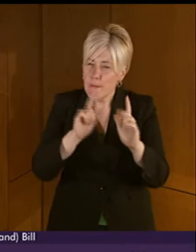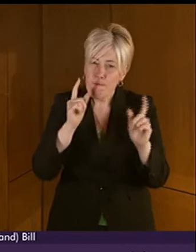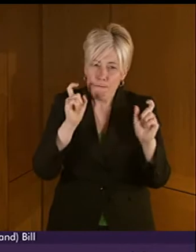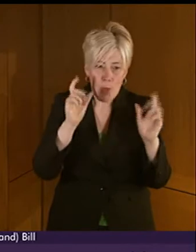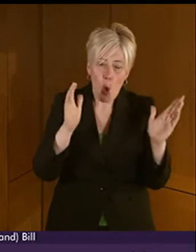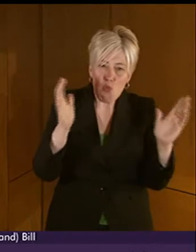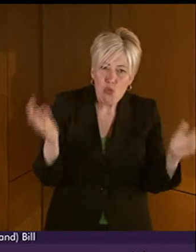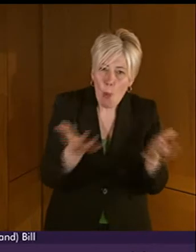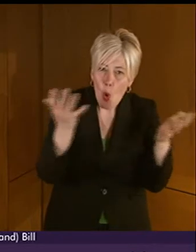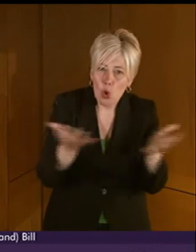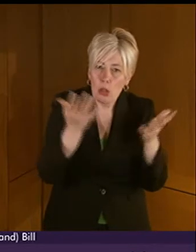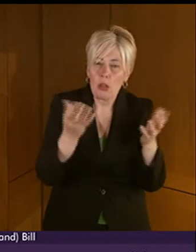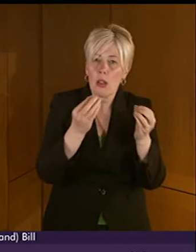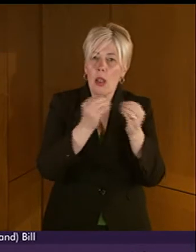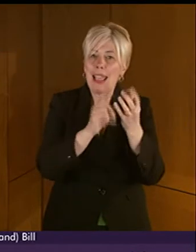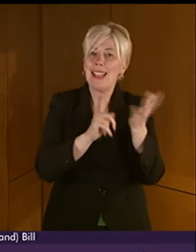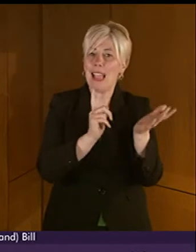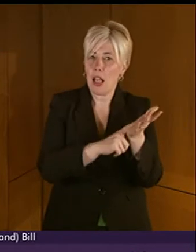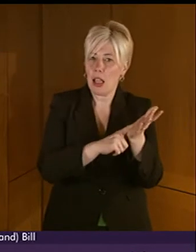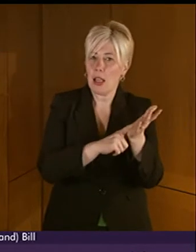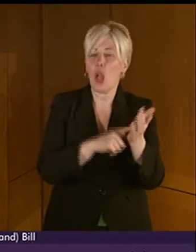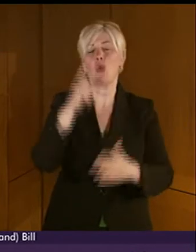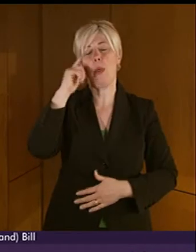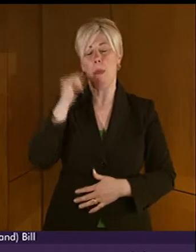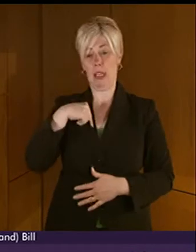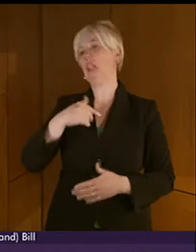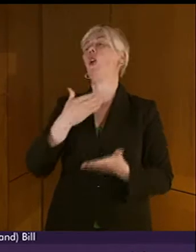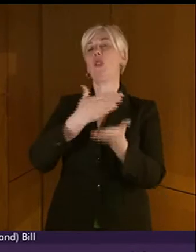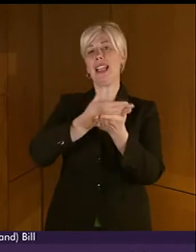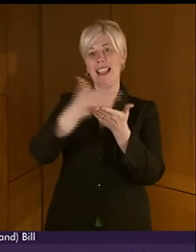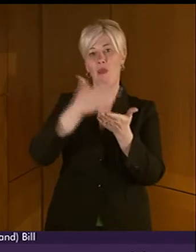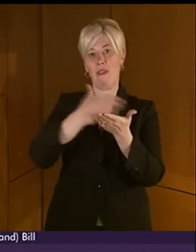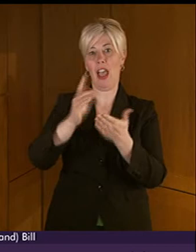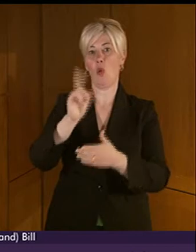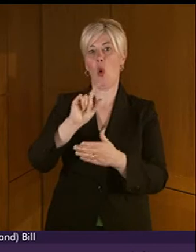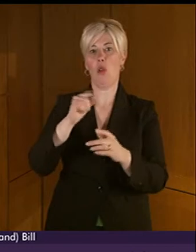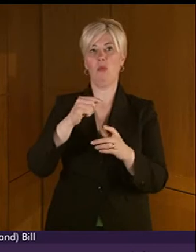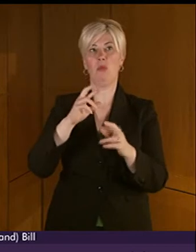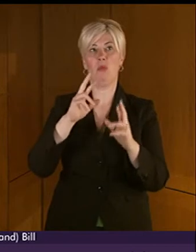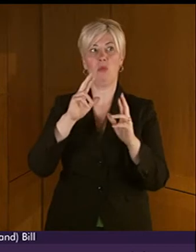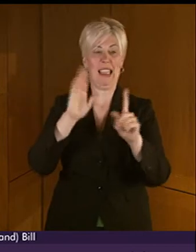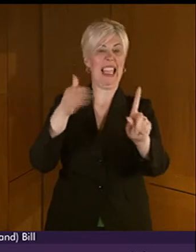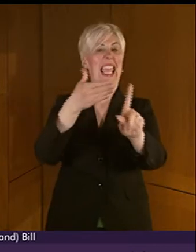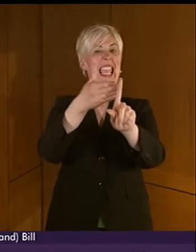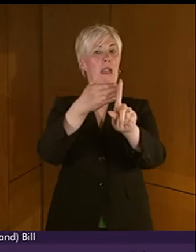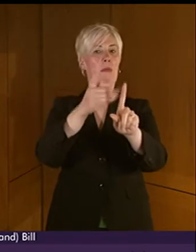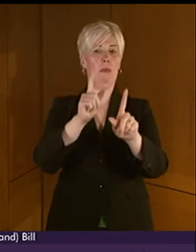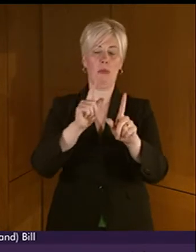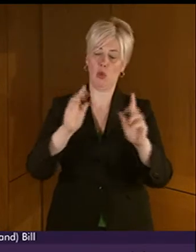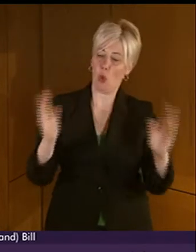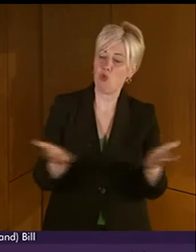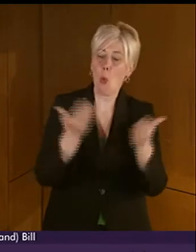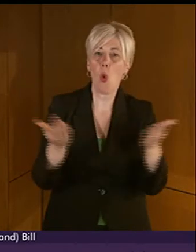BSL, so I thought it would be helpful to try and clarify what it is I hope to achieve in relation to the promotion of BSL.